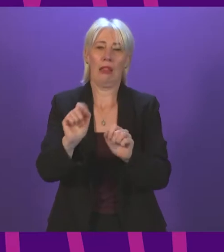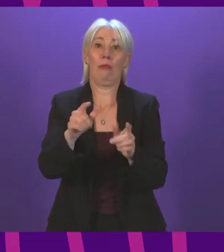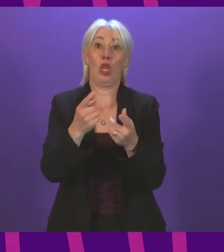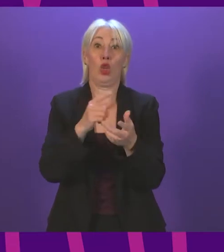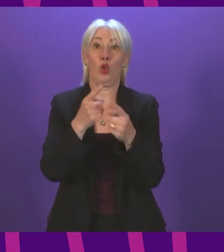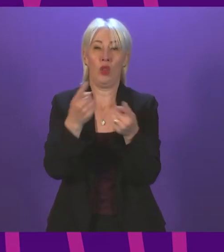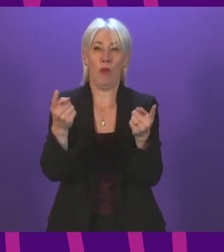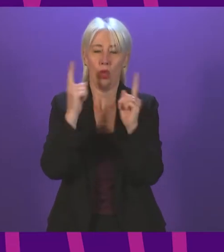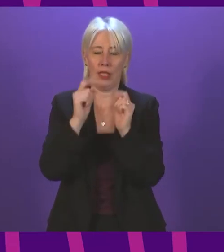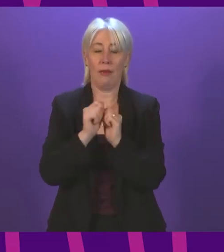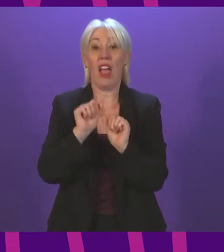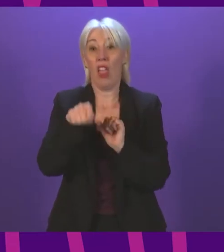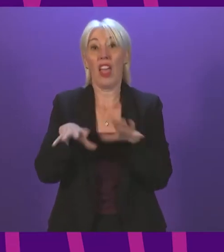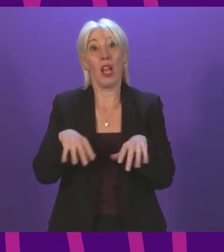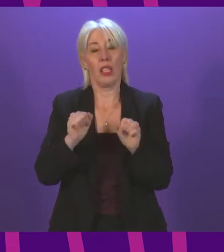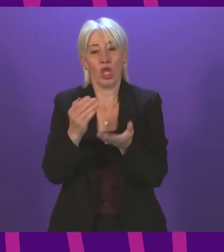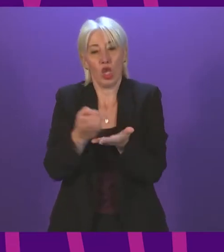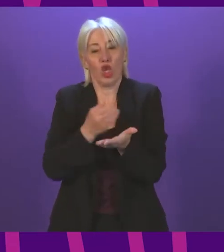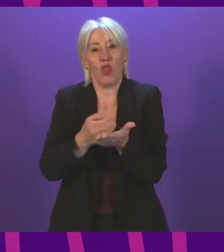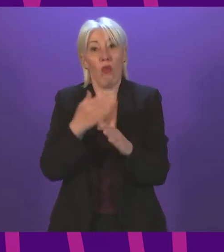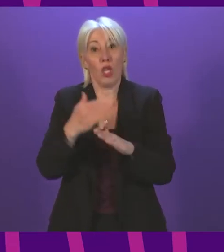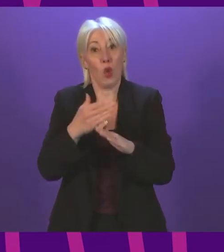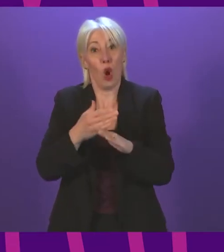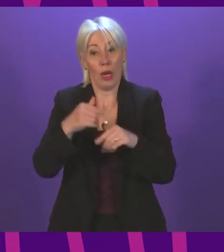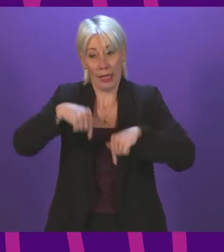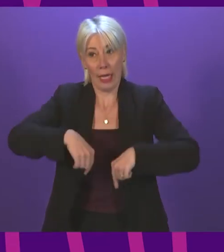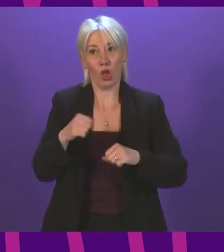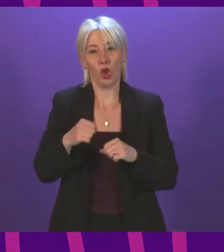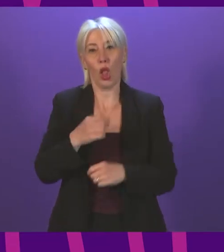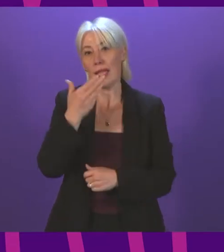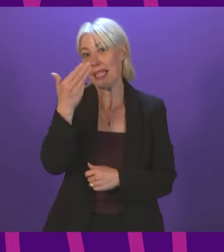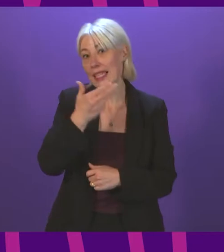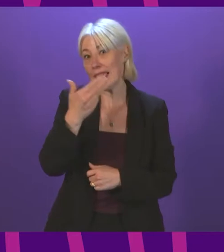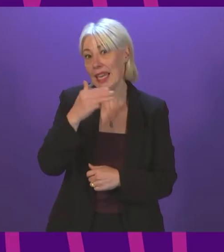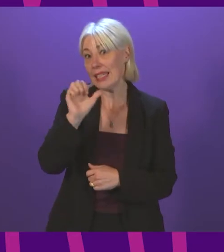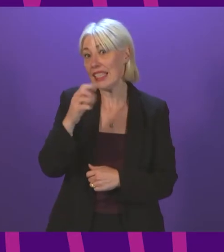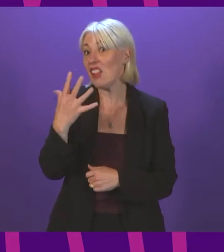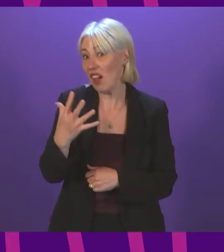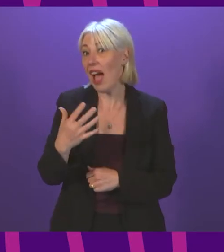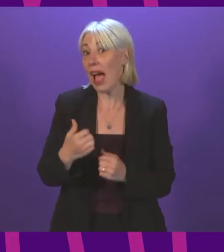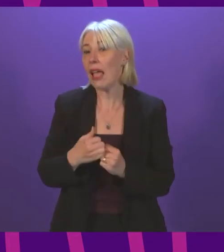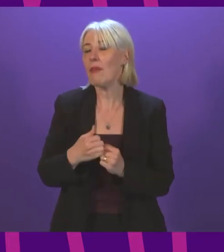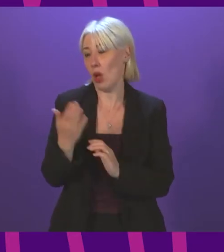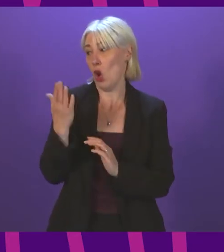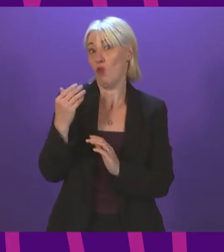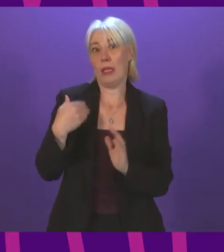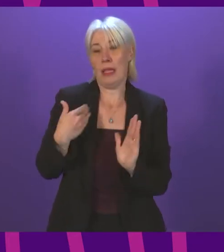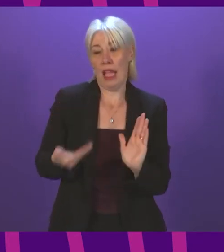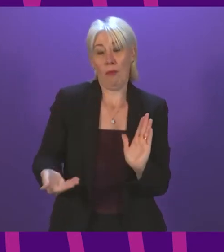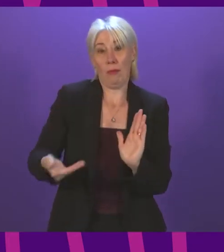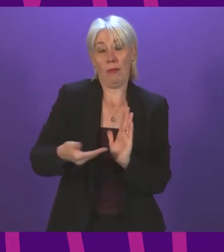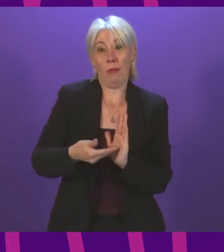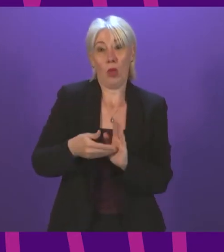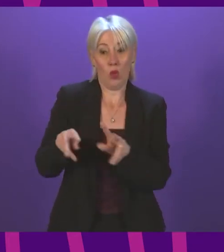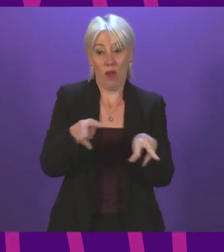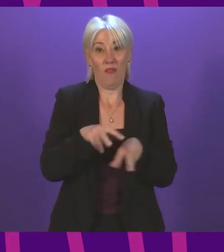charitable work in Scotland in 1965. Recently, I contributed to a video made for